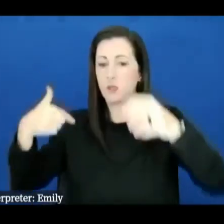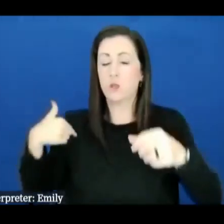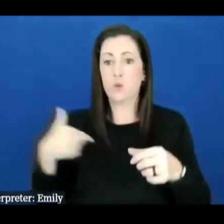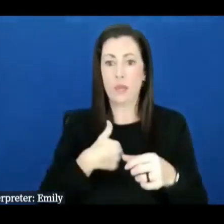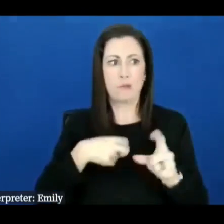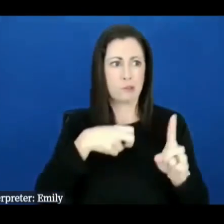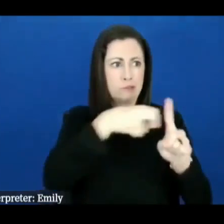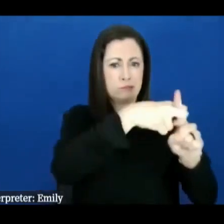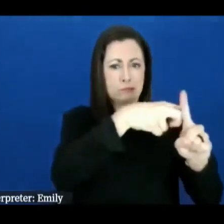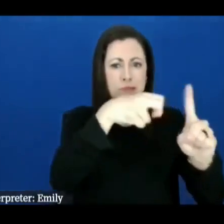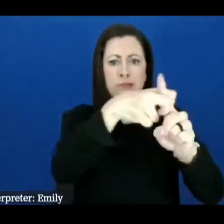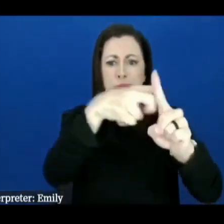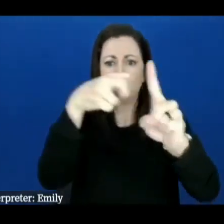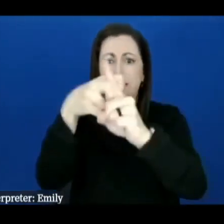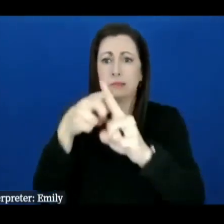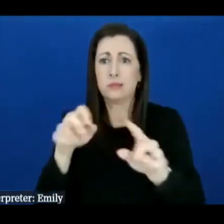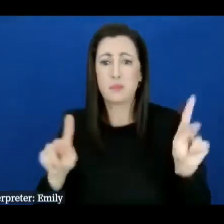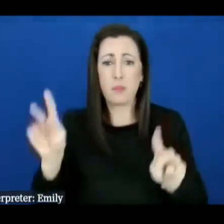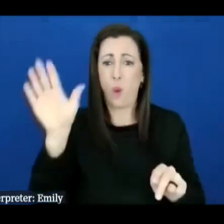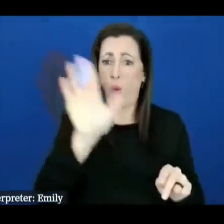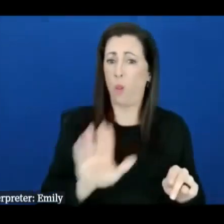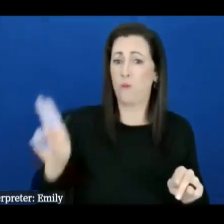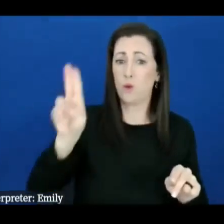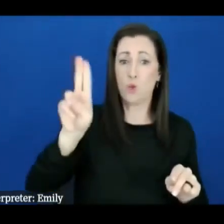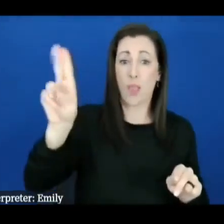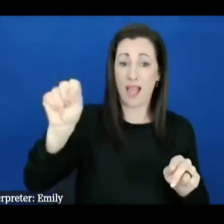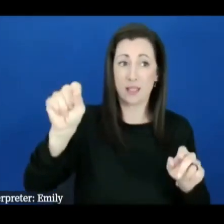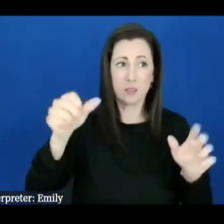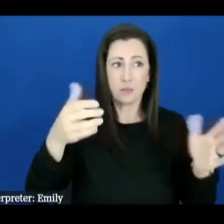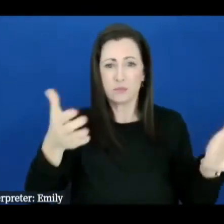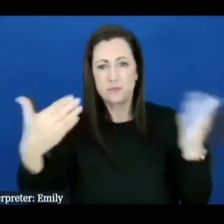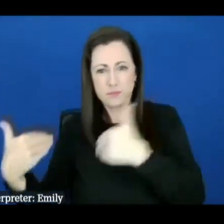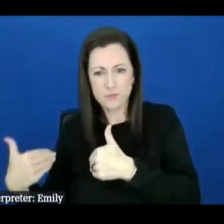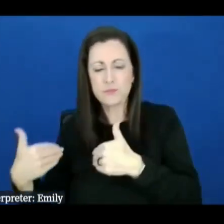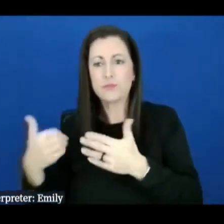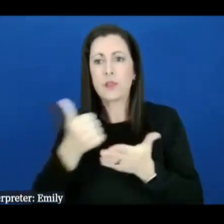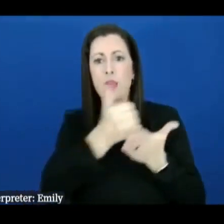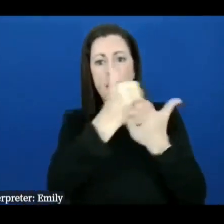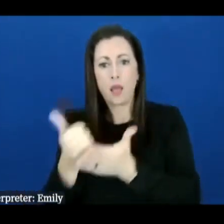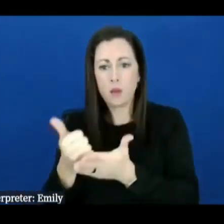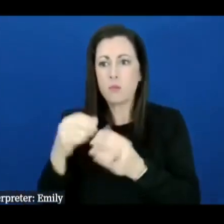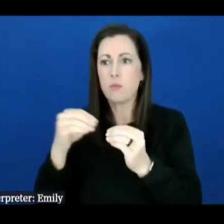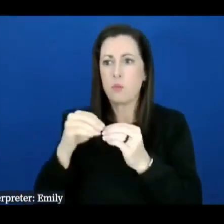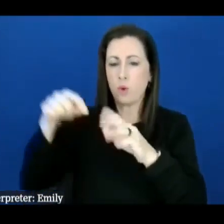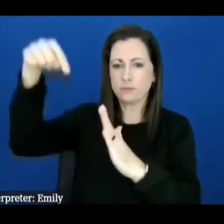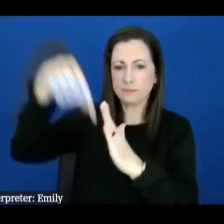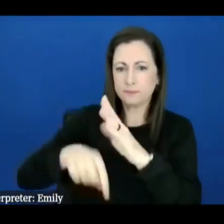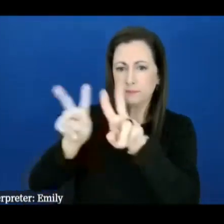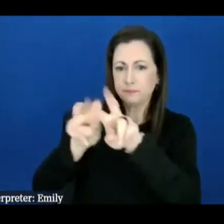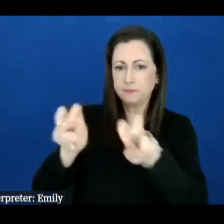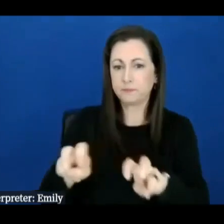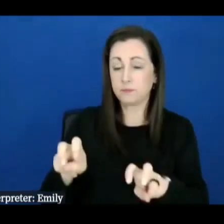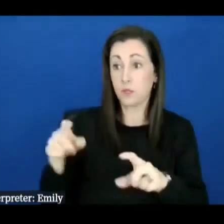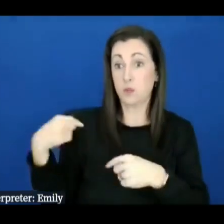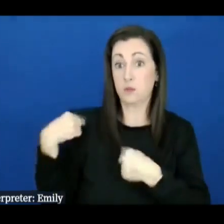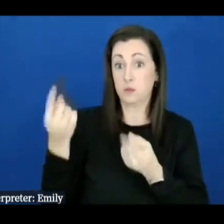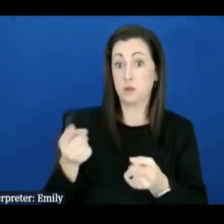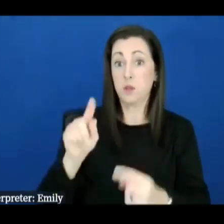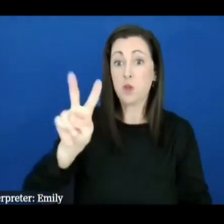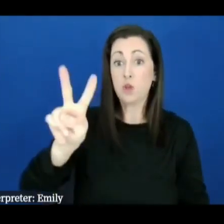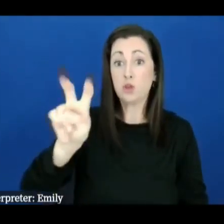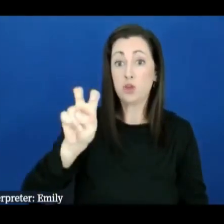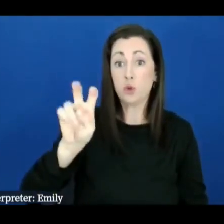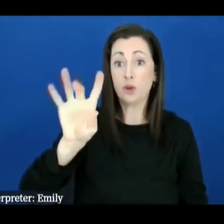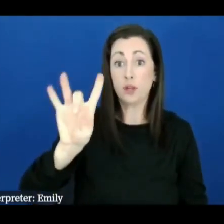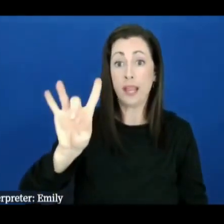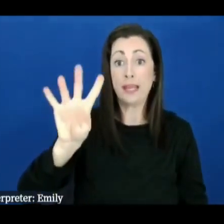usace and and get into detail assessments so to date we've done a total of 287 those preliminary assessments